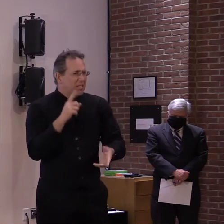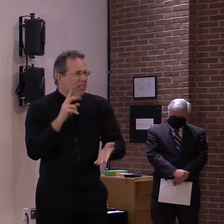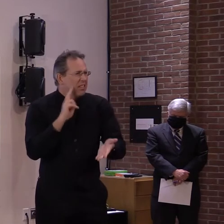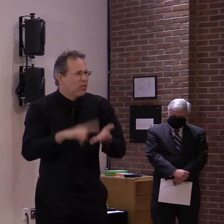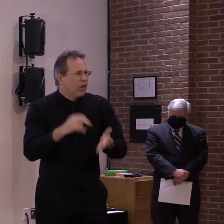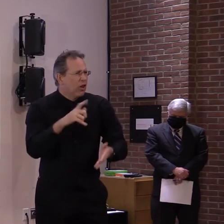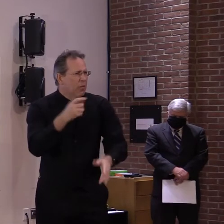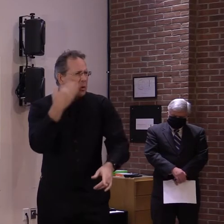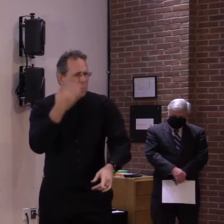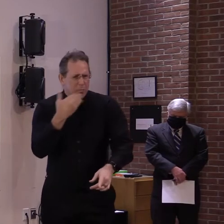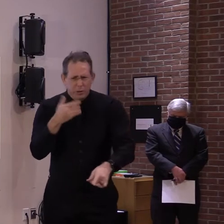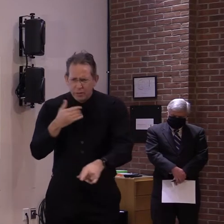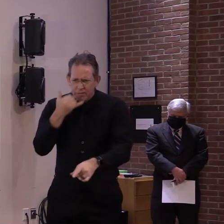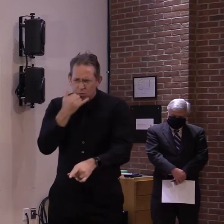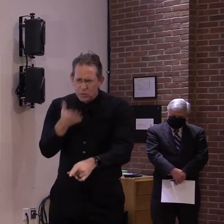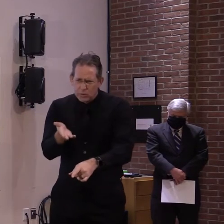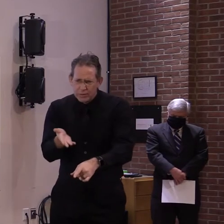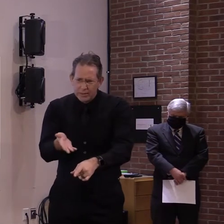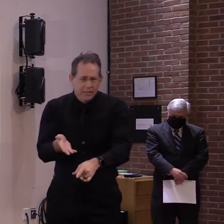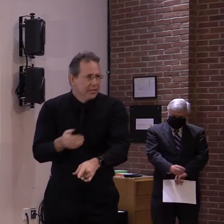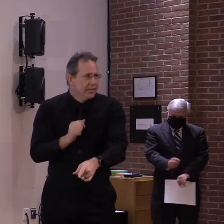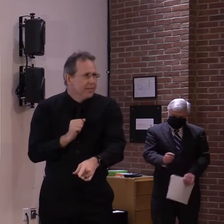Commissioner Goldstein might have that answer.